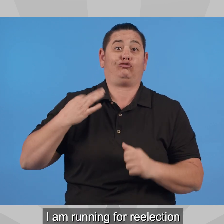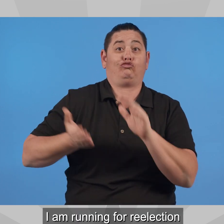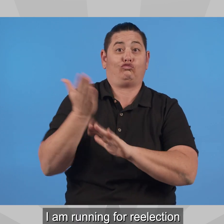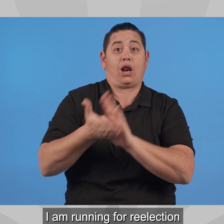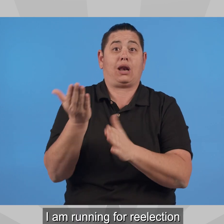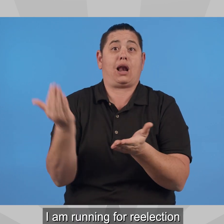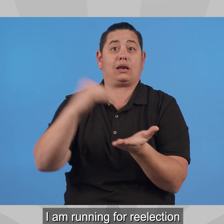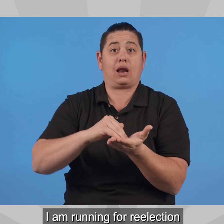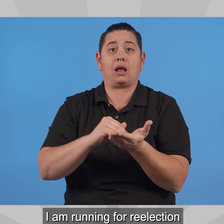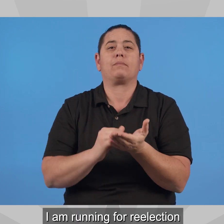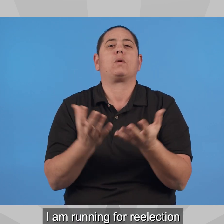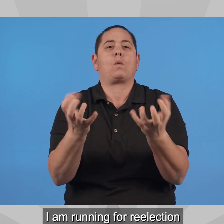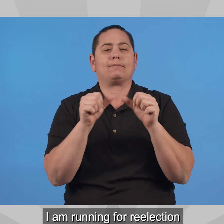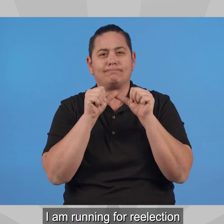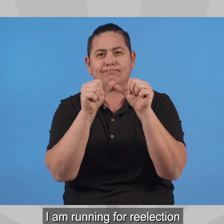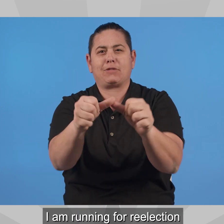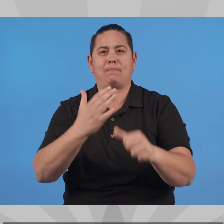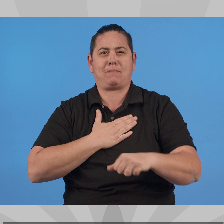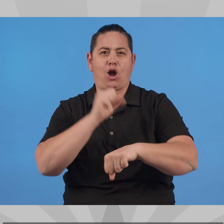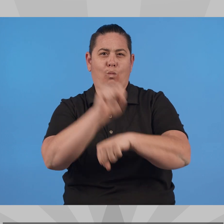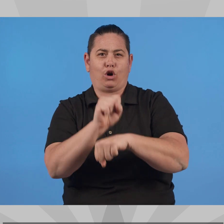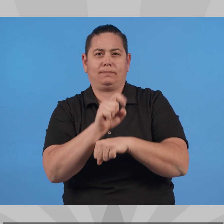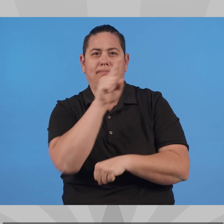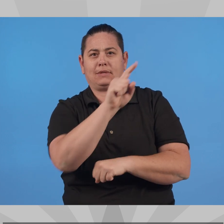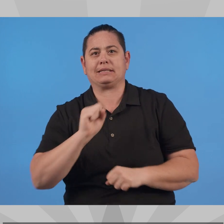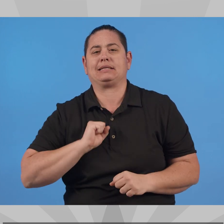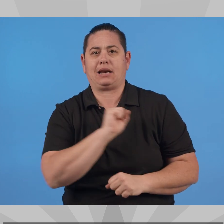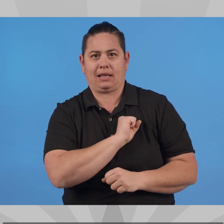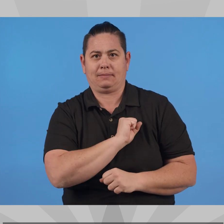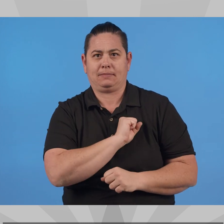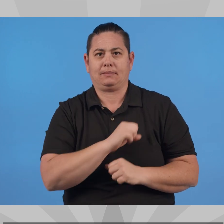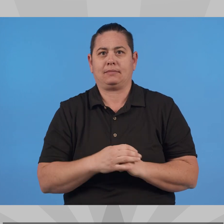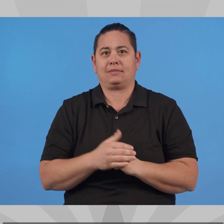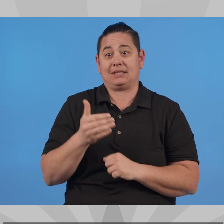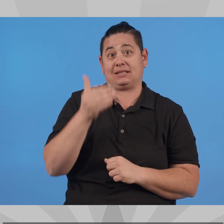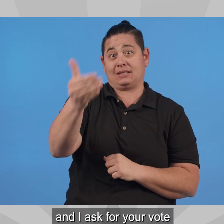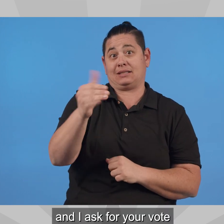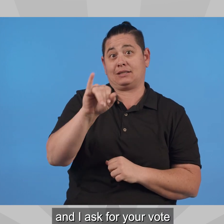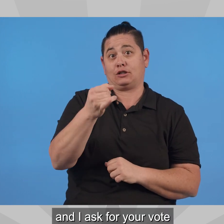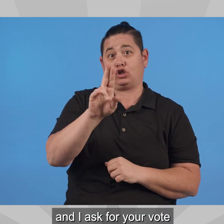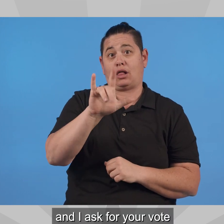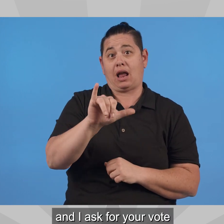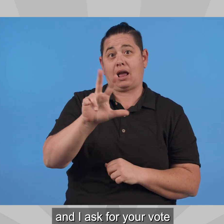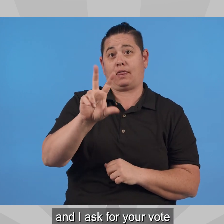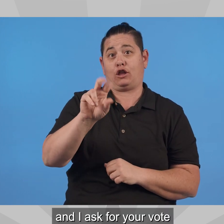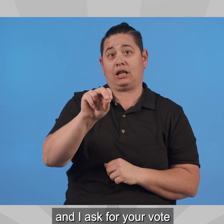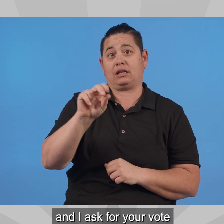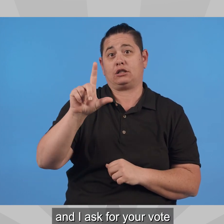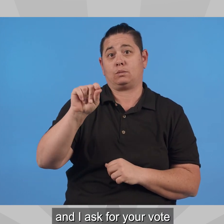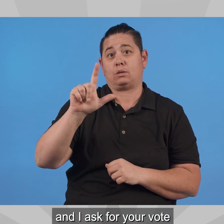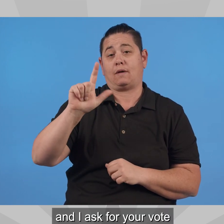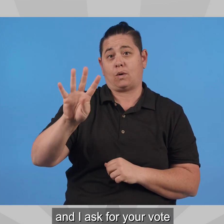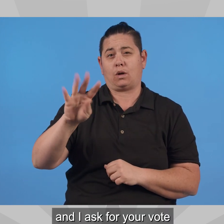I am running for re-election to continue the work I have started at the Arizona State Senate, and I ask for your vote